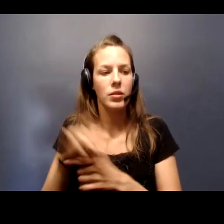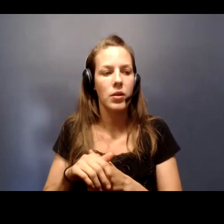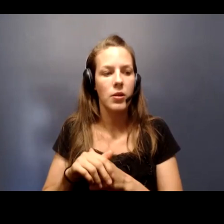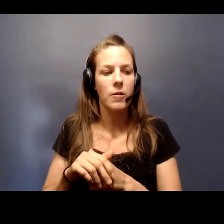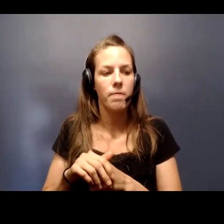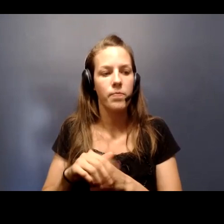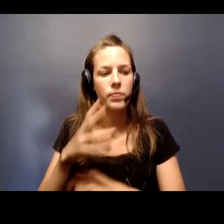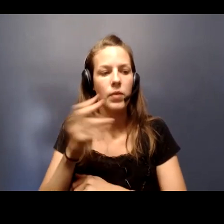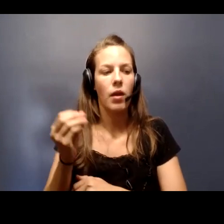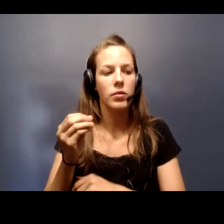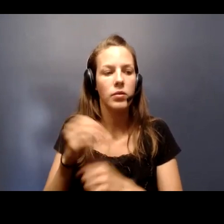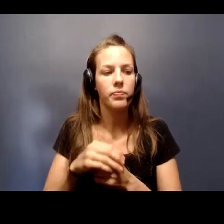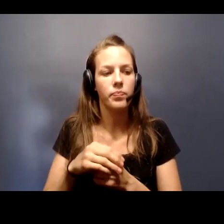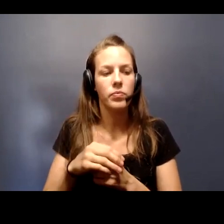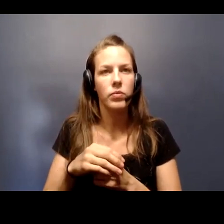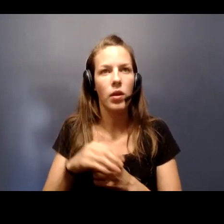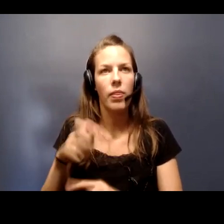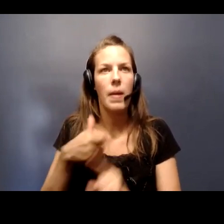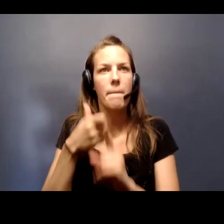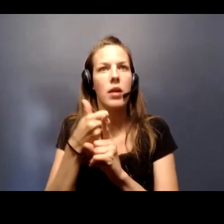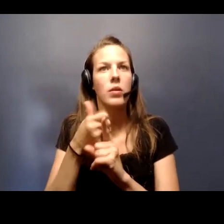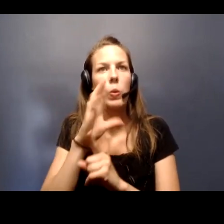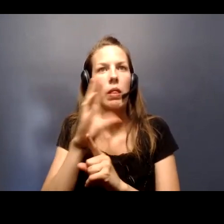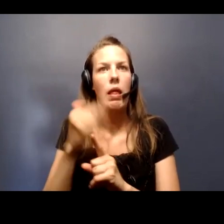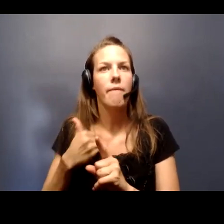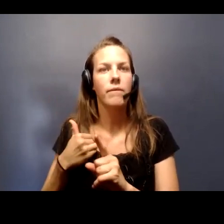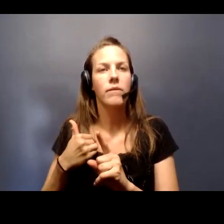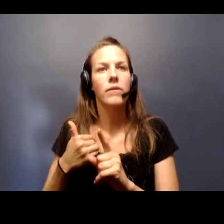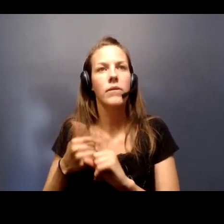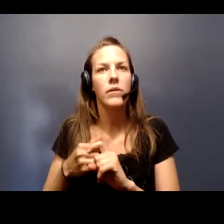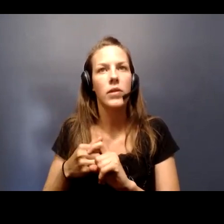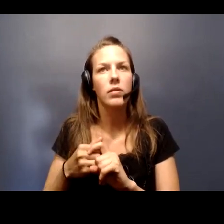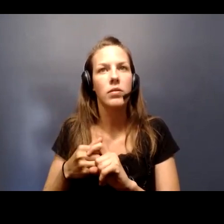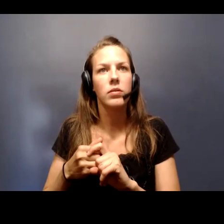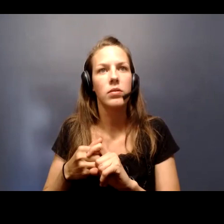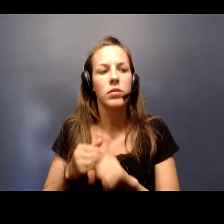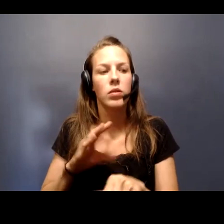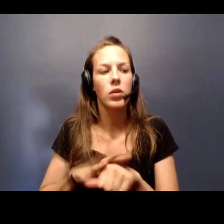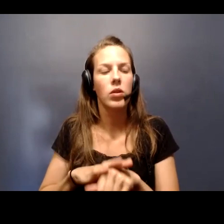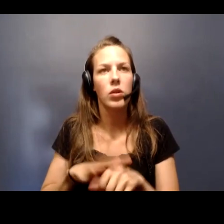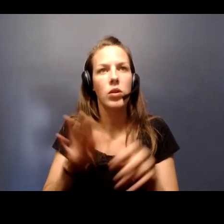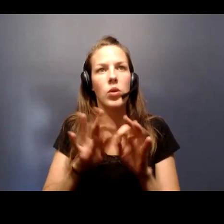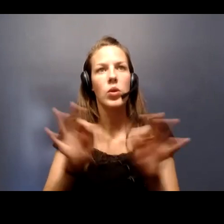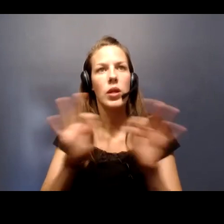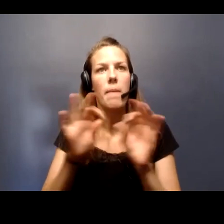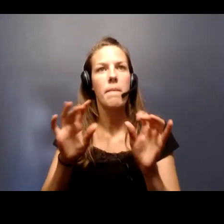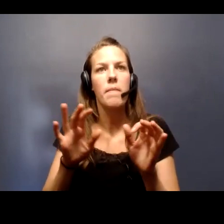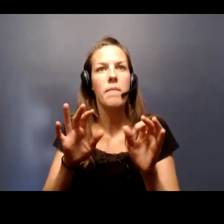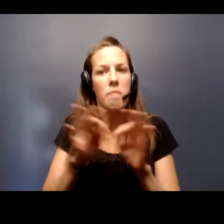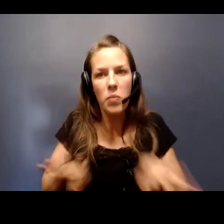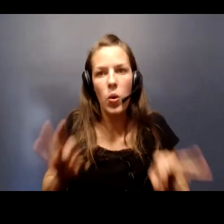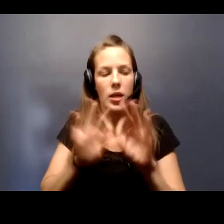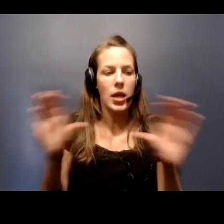And the impact that it's going to have on critically important activities, most